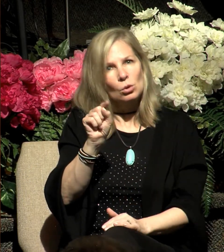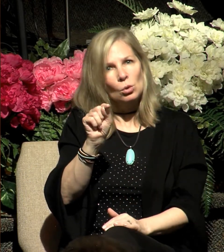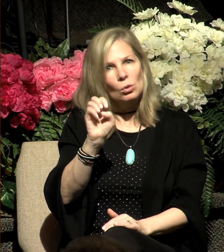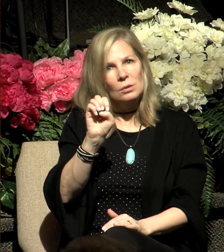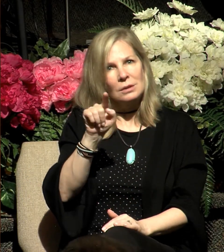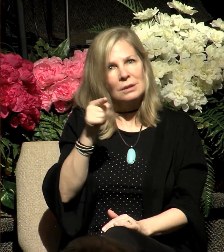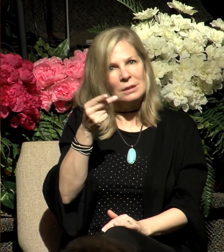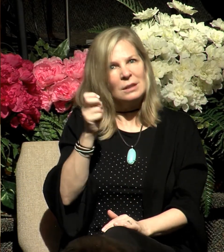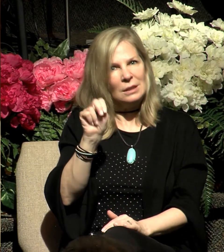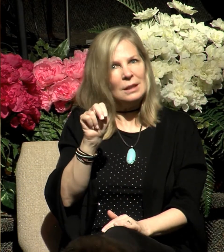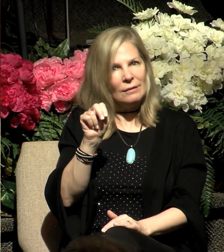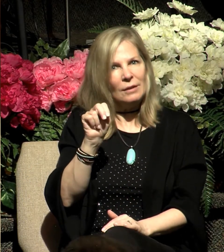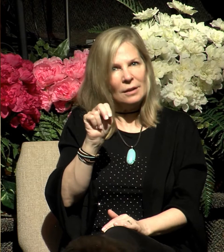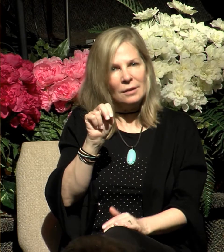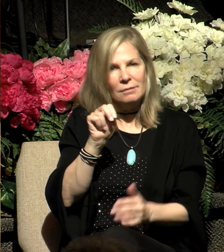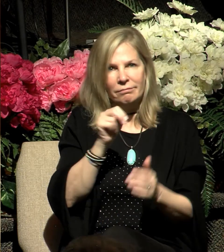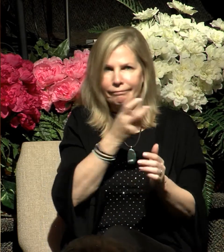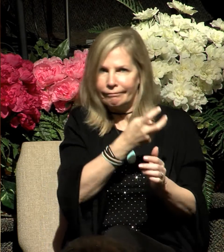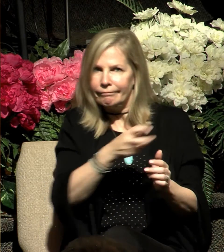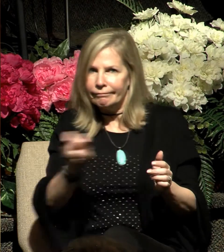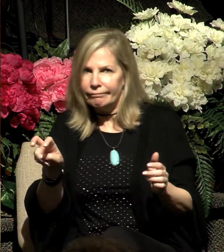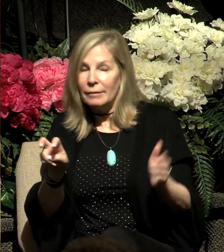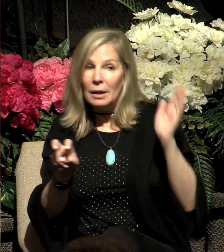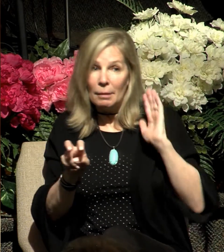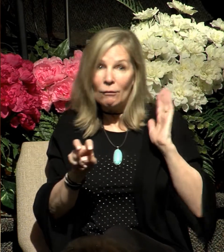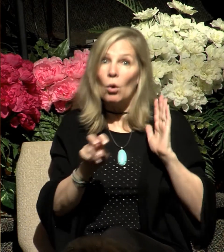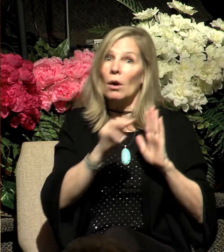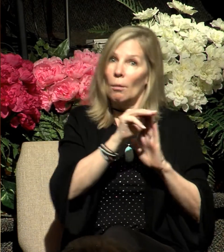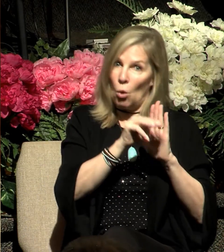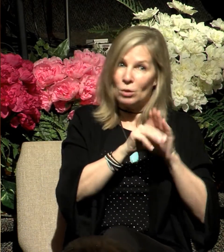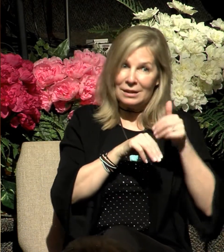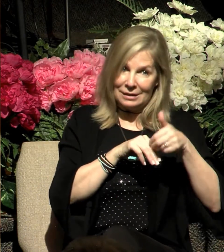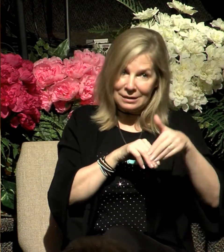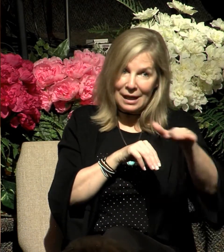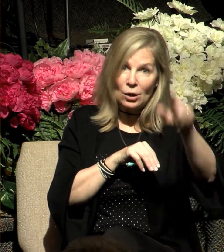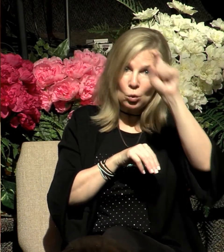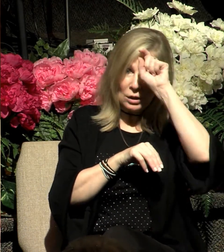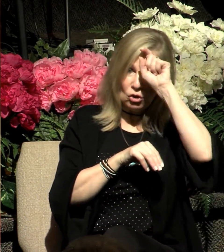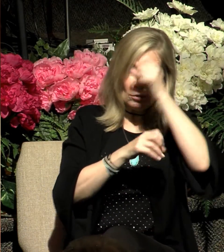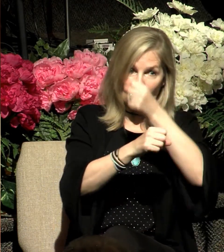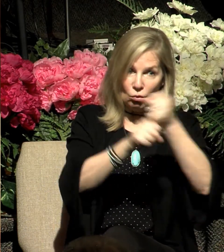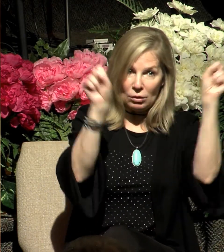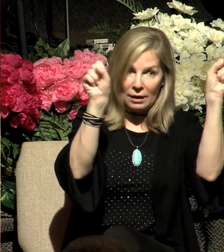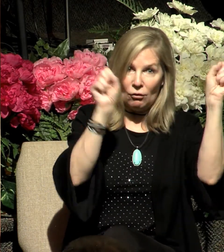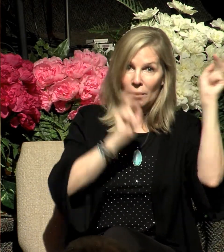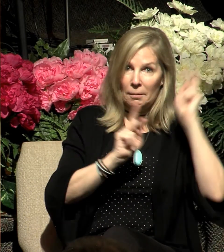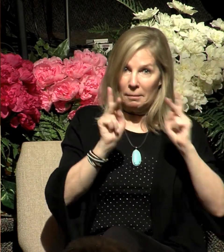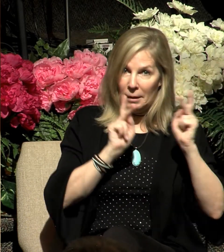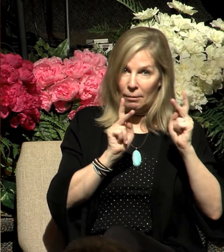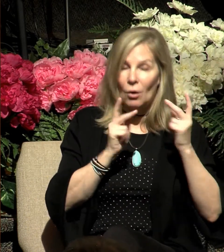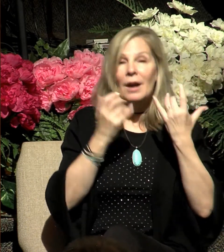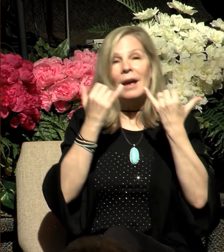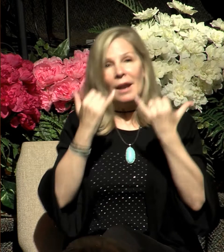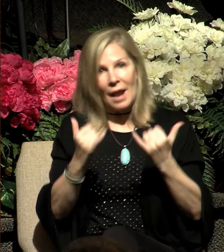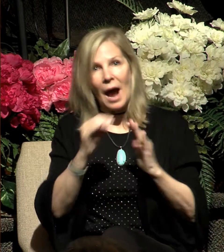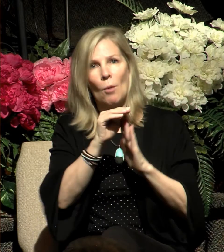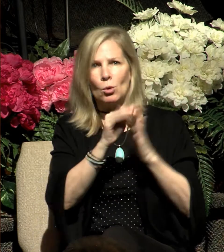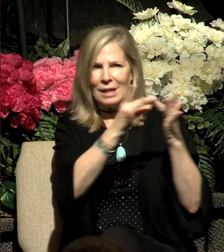He has transitioned from Moses being sent back to Egypt to deliver the Jewish people, to Moses now leading the Jewish people